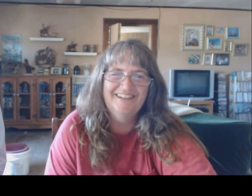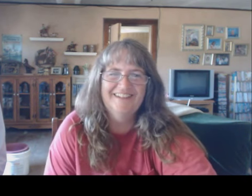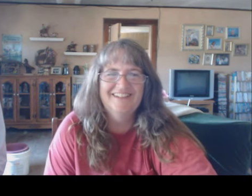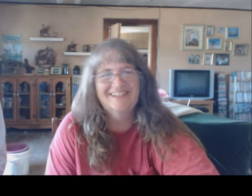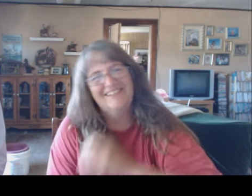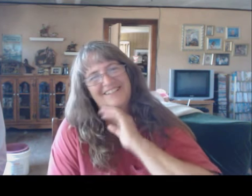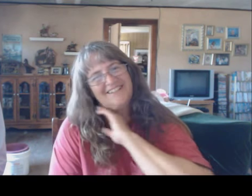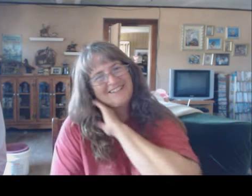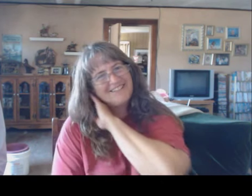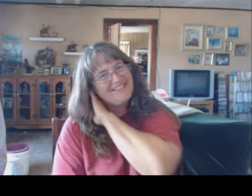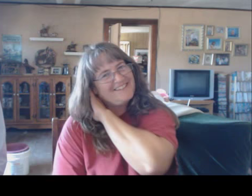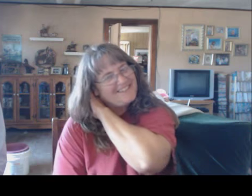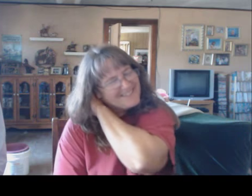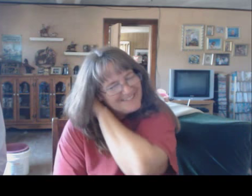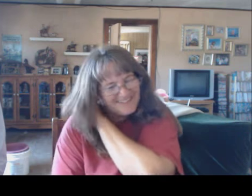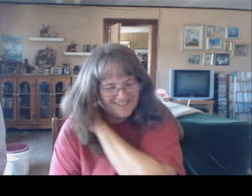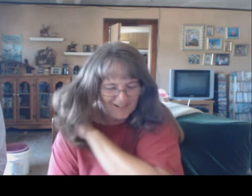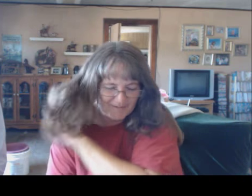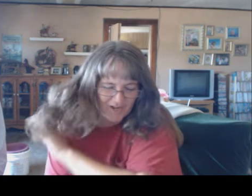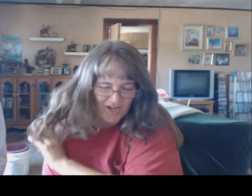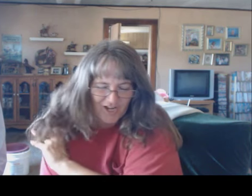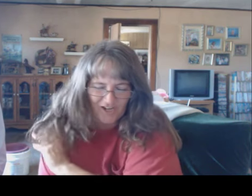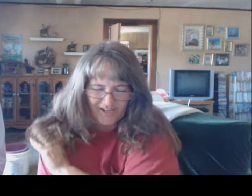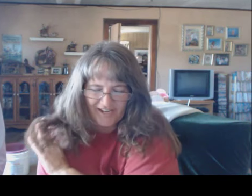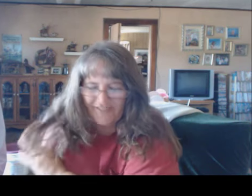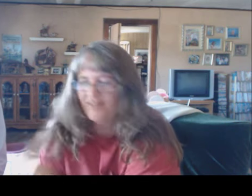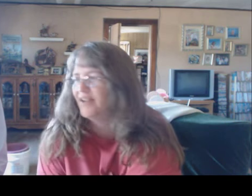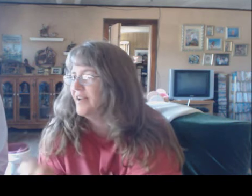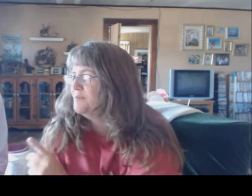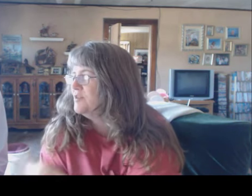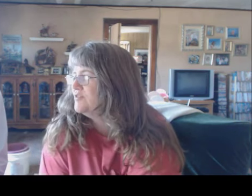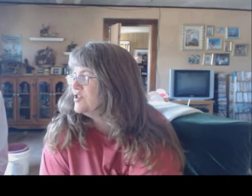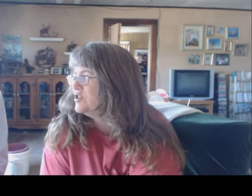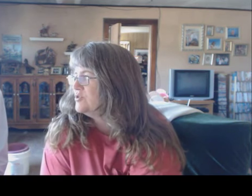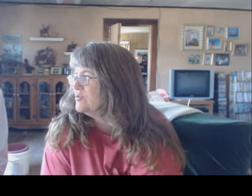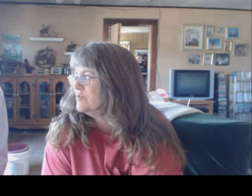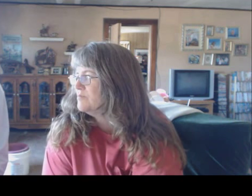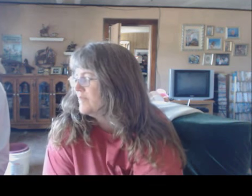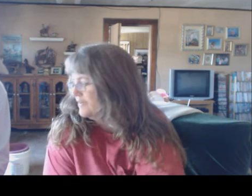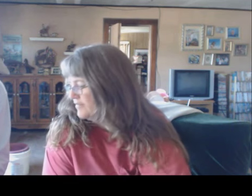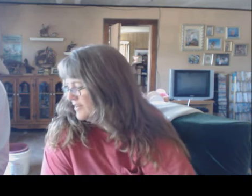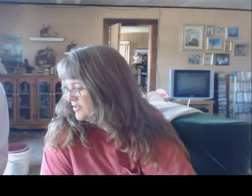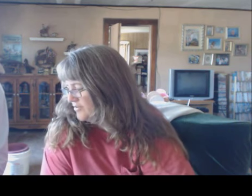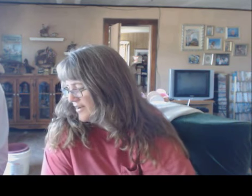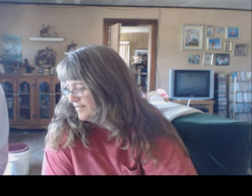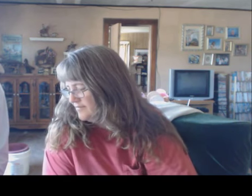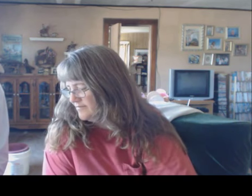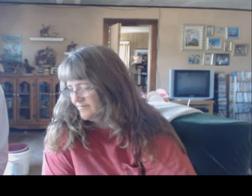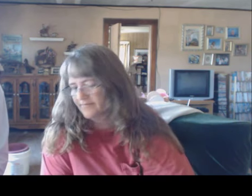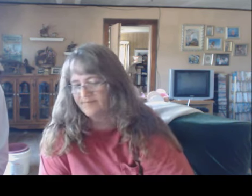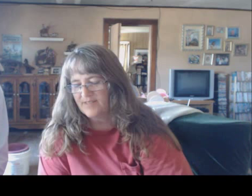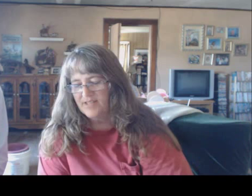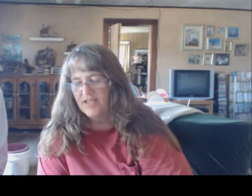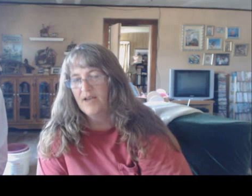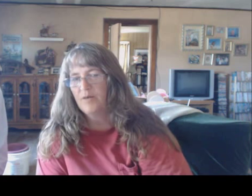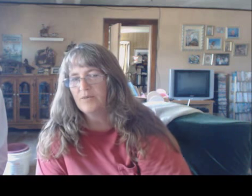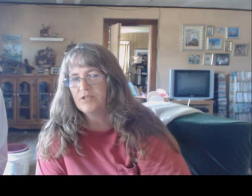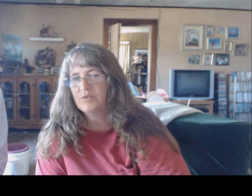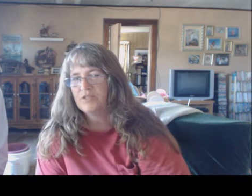it, run, jump to the fence and go on. Yep. Okay. And then I moved two plant rings, right? And what do we do